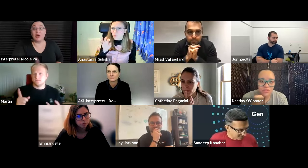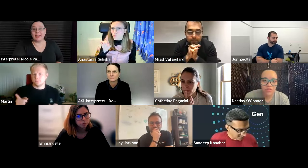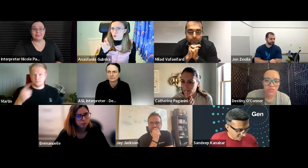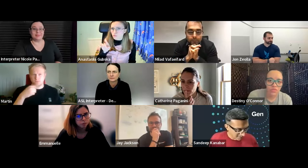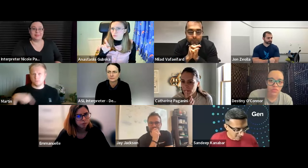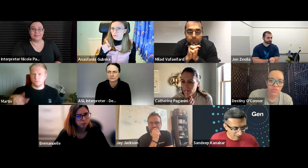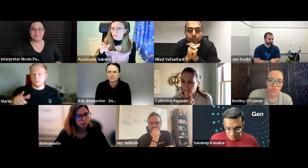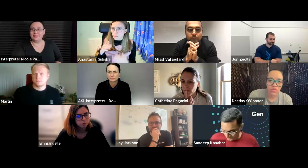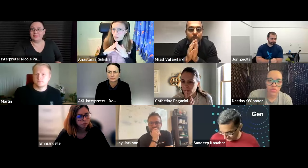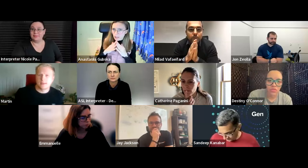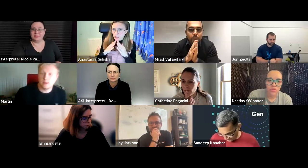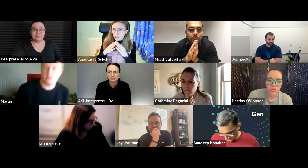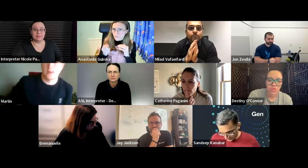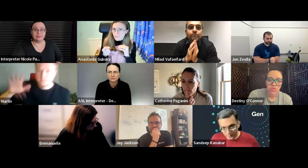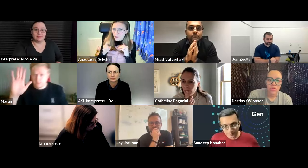go ahead